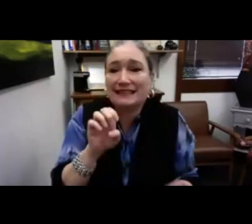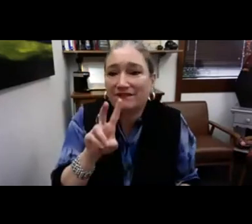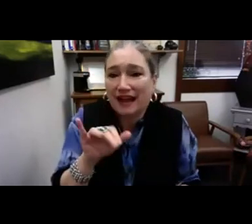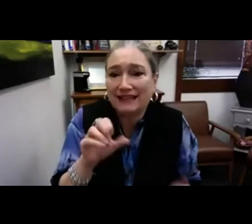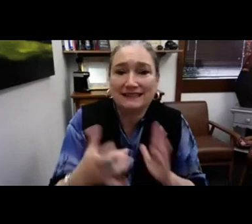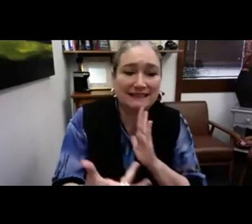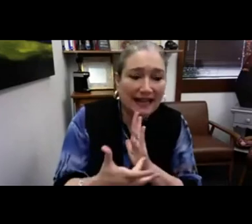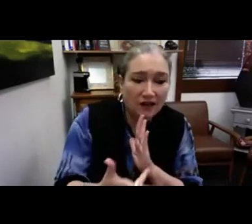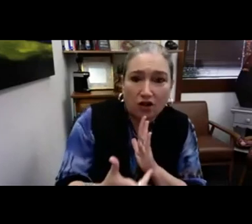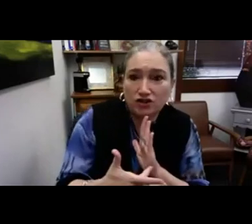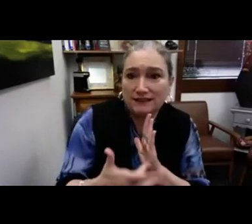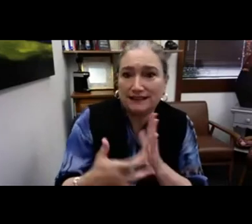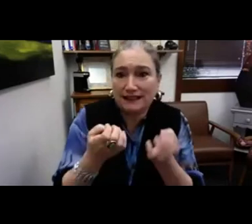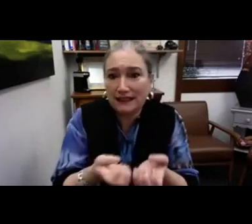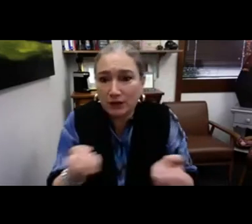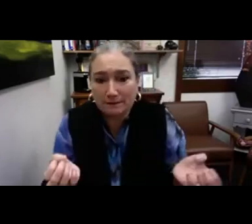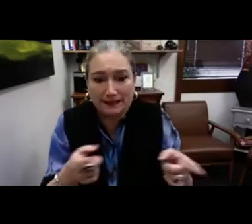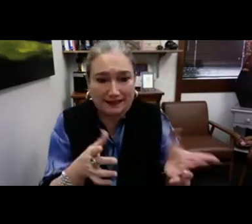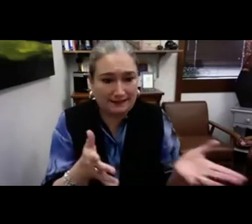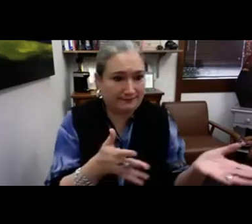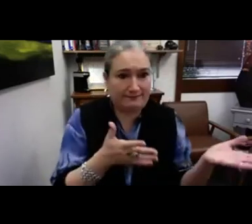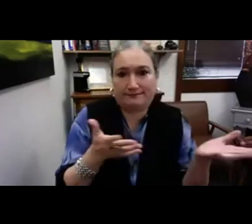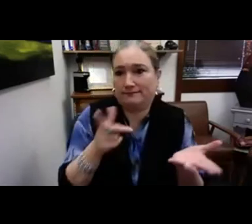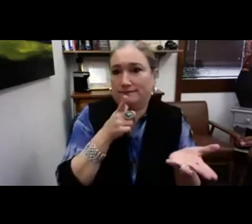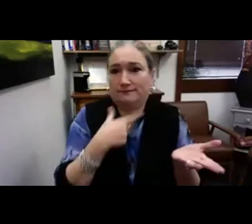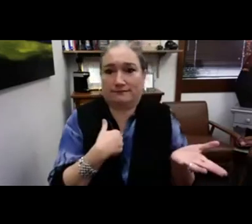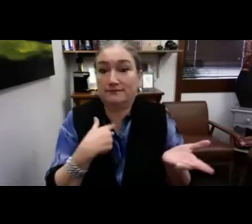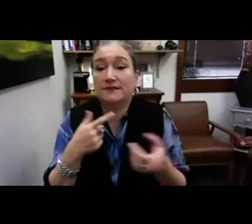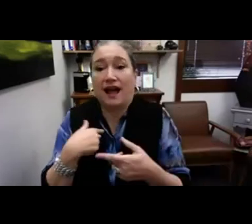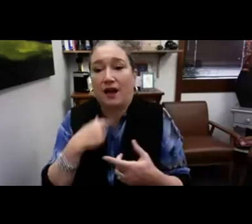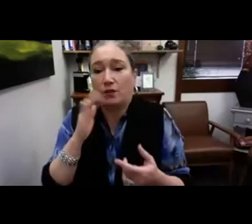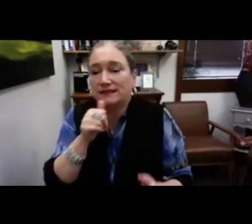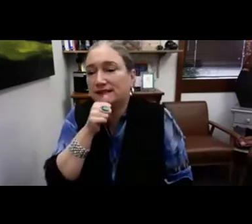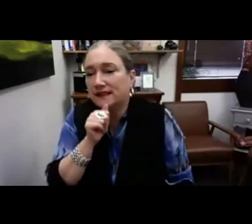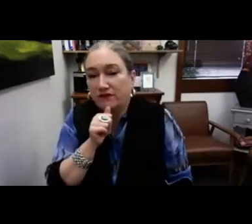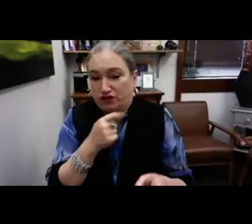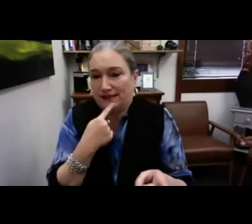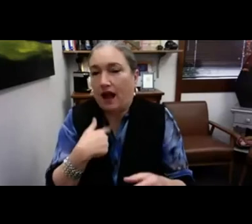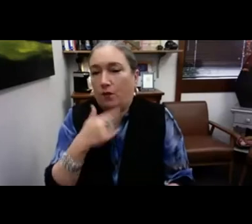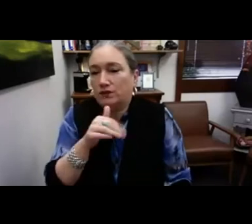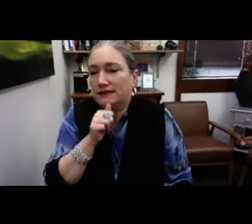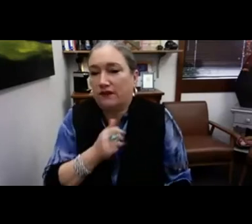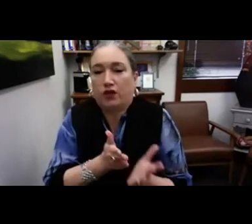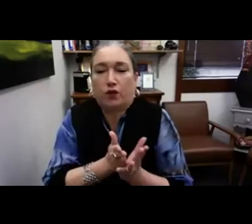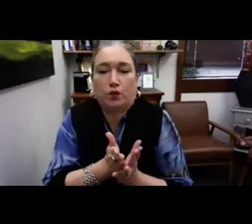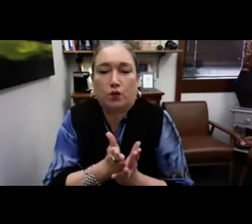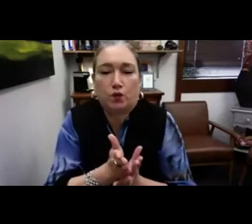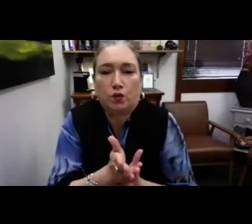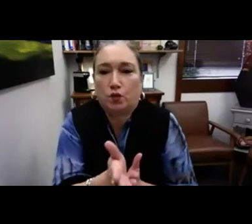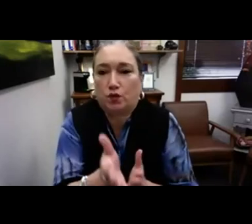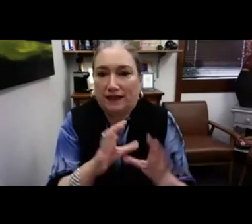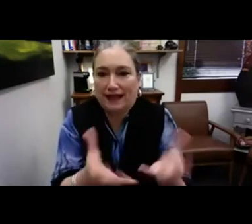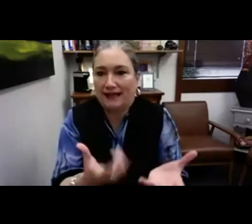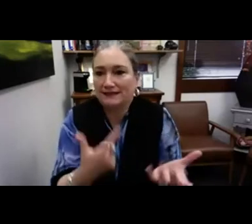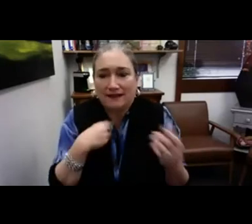So you can see everything on the bottom part. There's different pieces of technology, equipment, ears and lips. And they